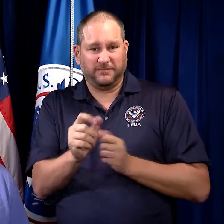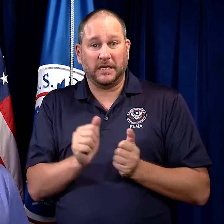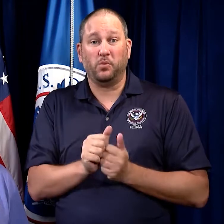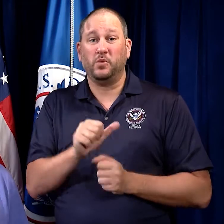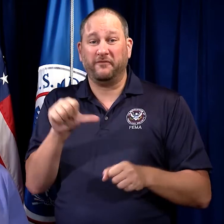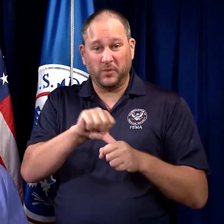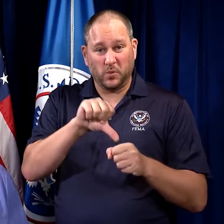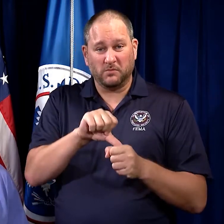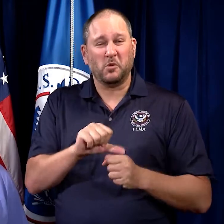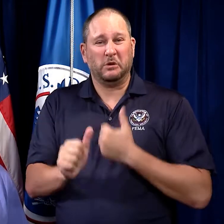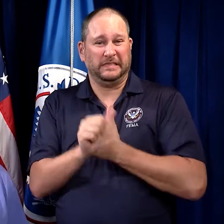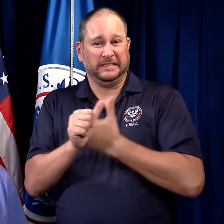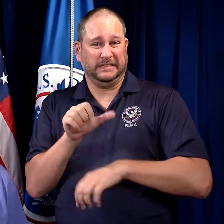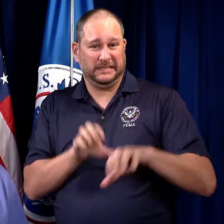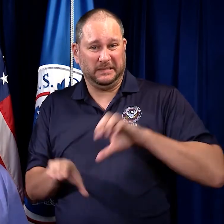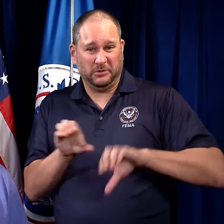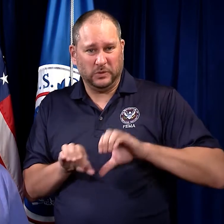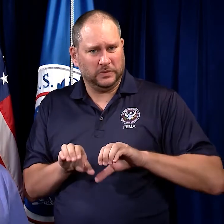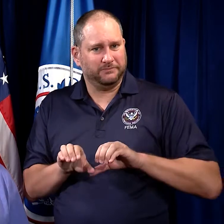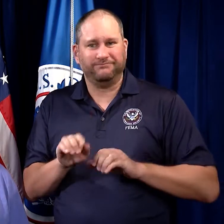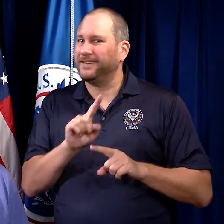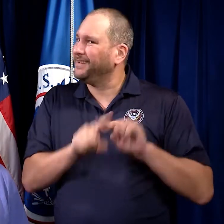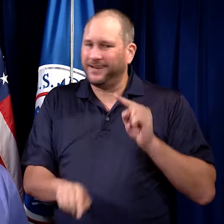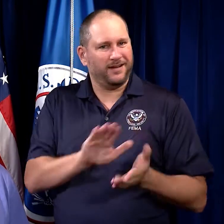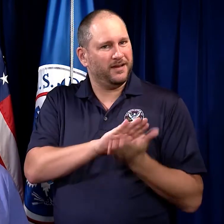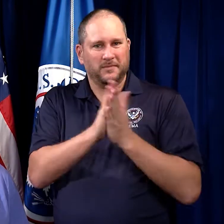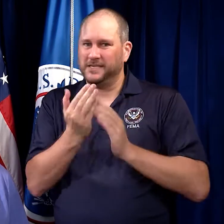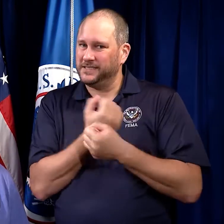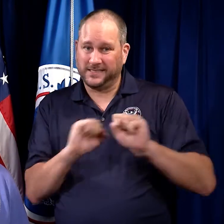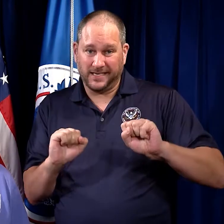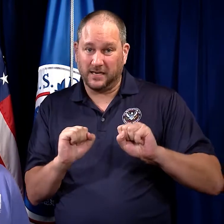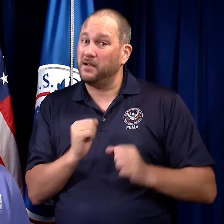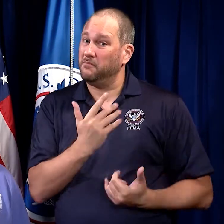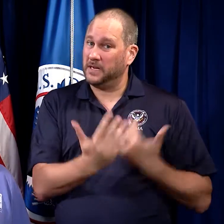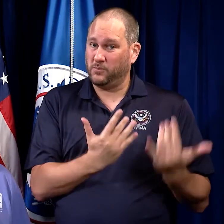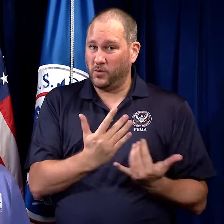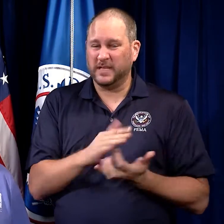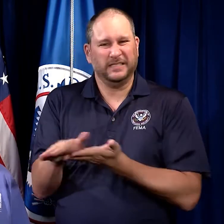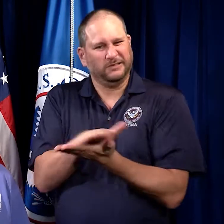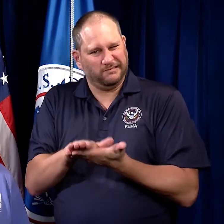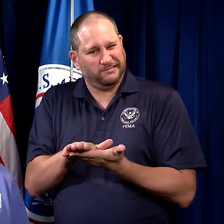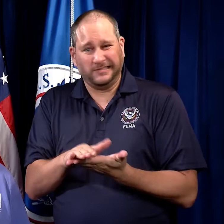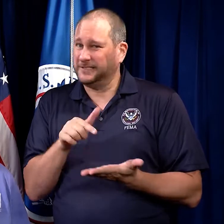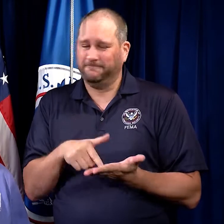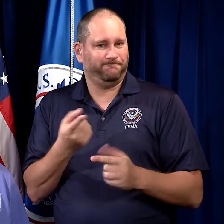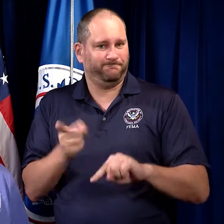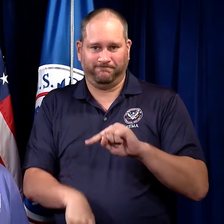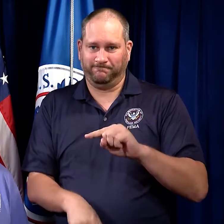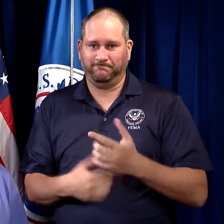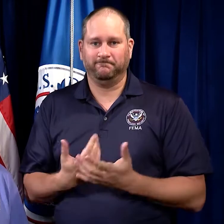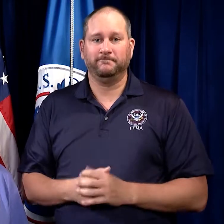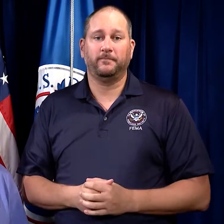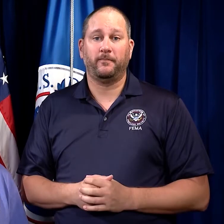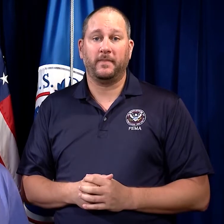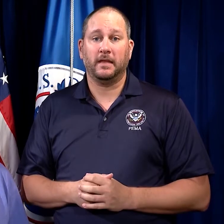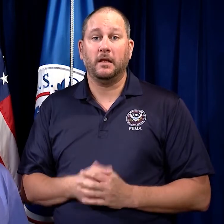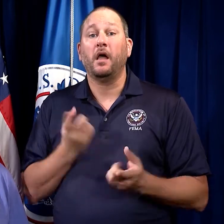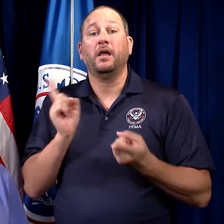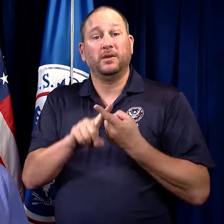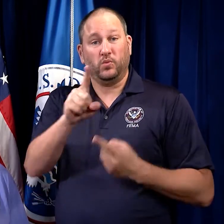with fuel or toxic chemicals, it cannot be made safe by boiling or disinfecting it. Until you